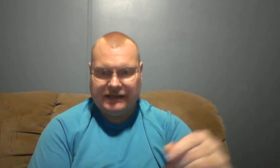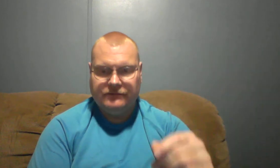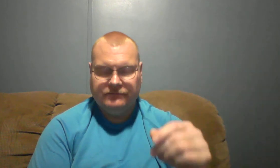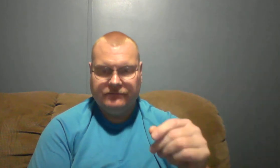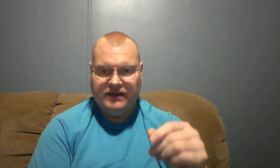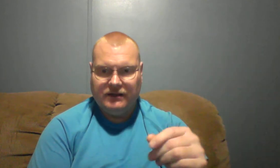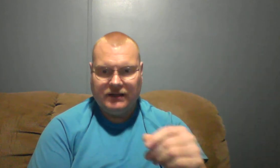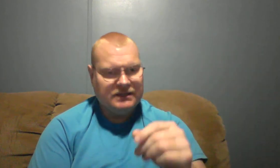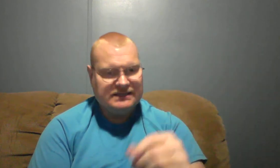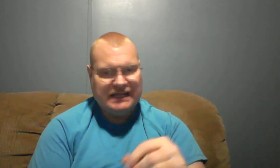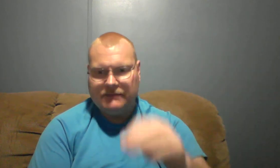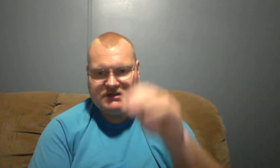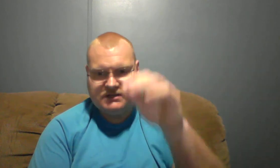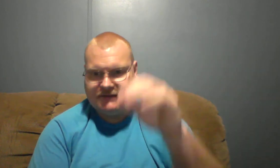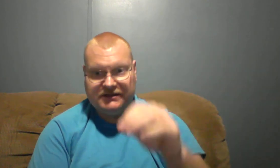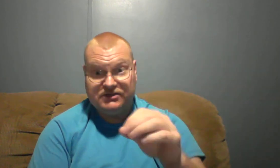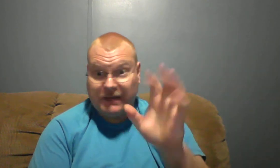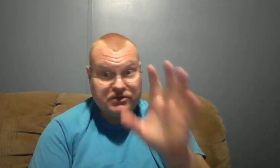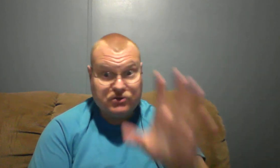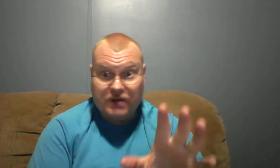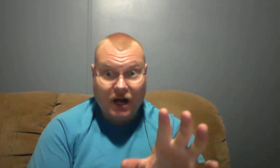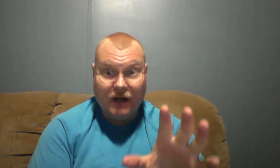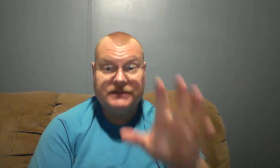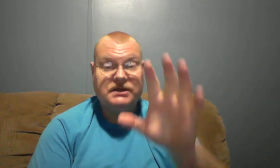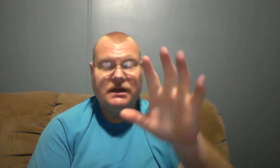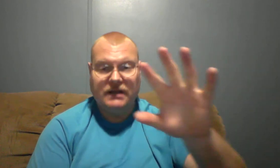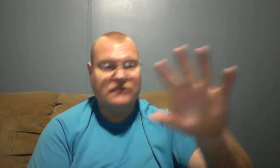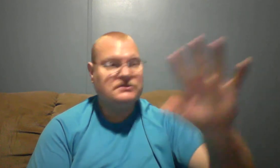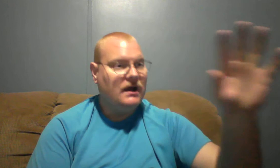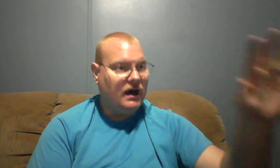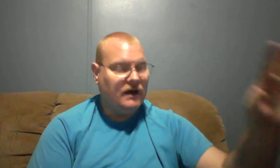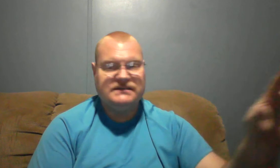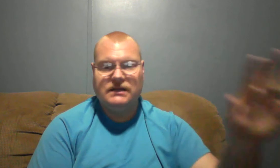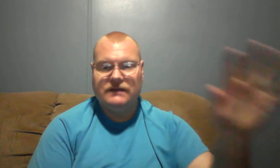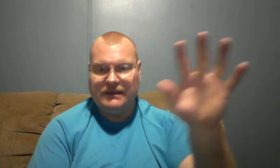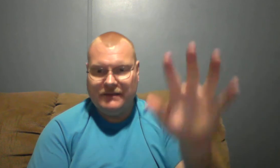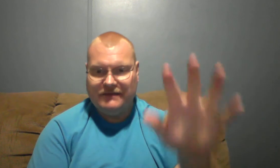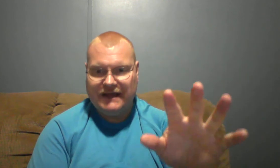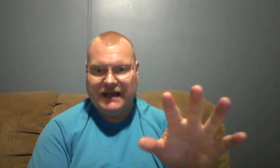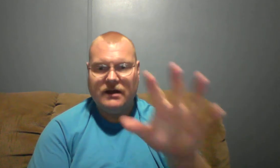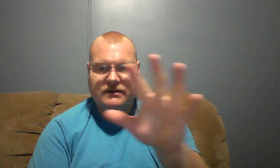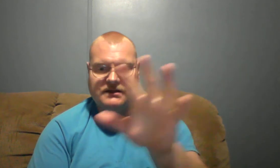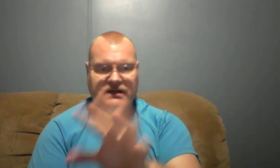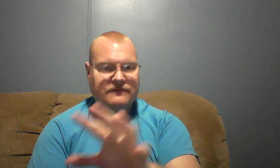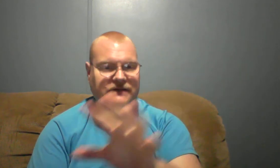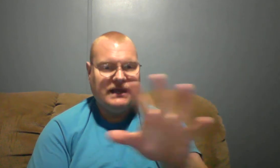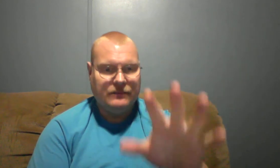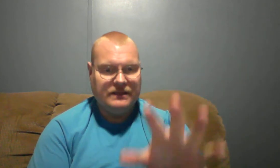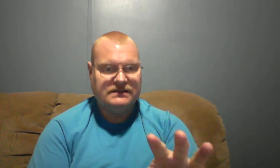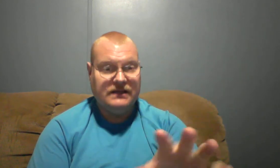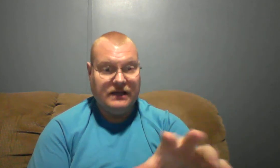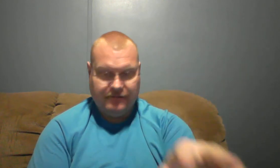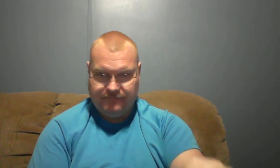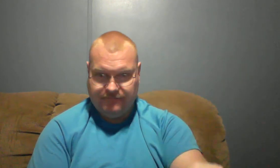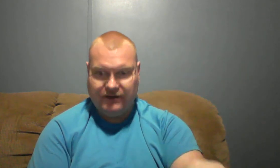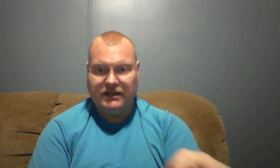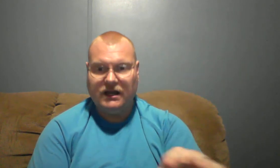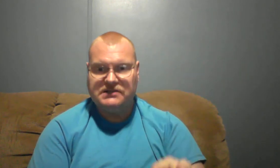I'm not saying I've just got this special knowledge because all this stuff can be found in God's